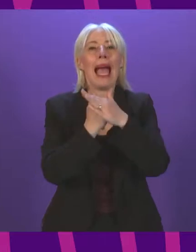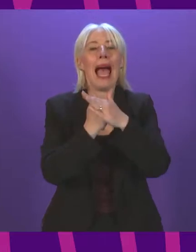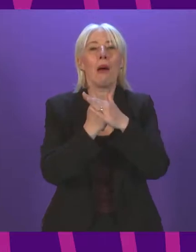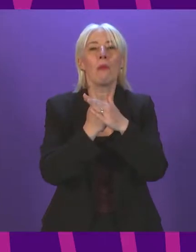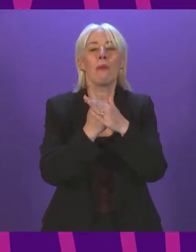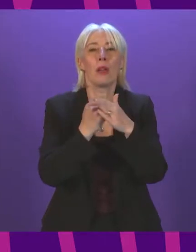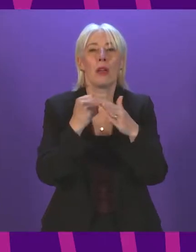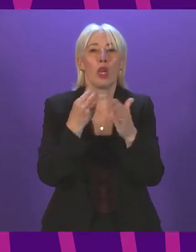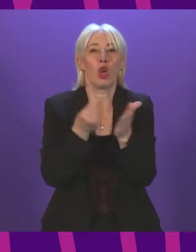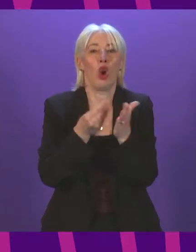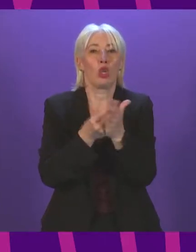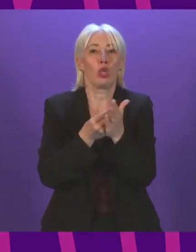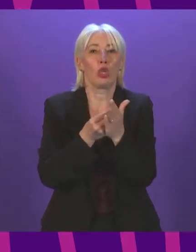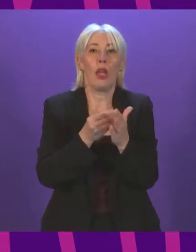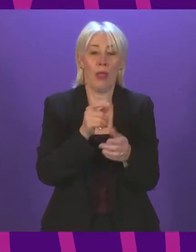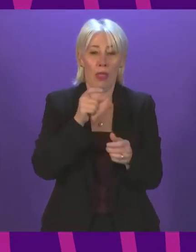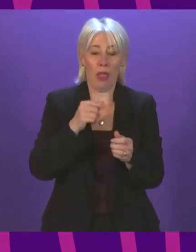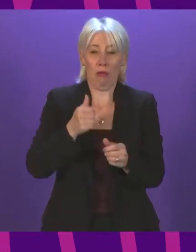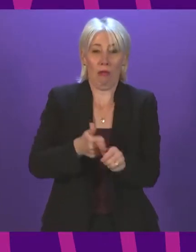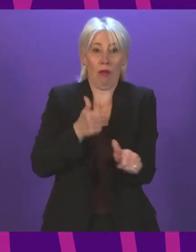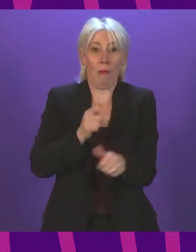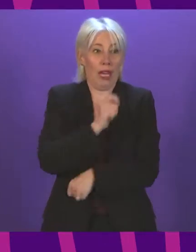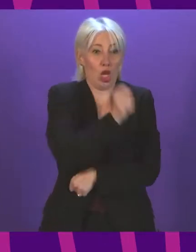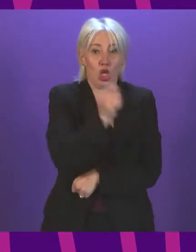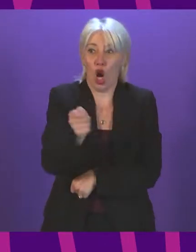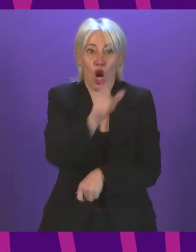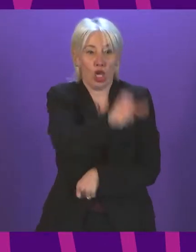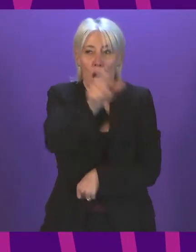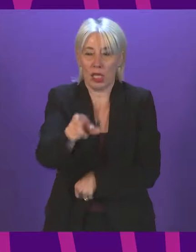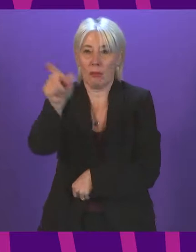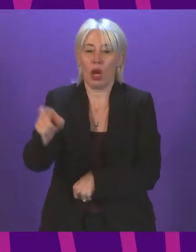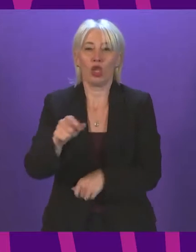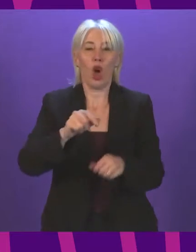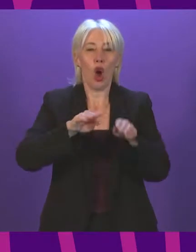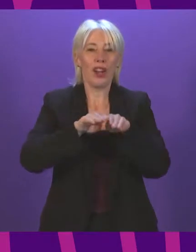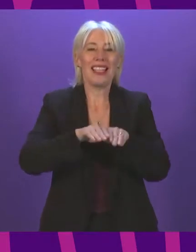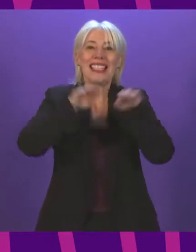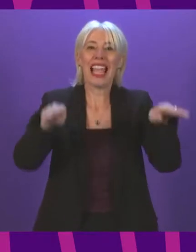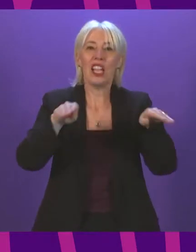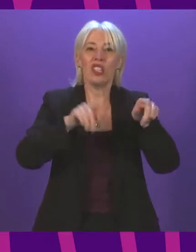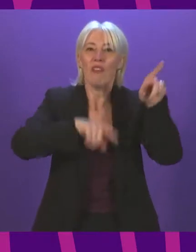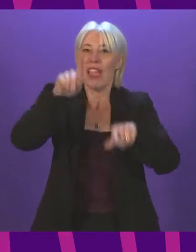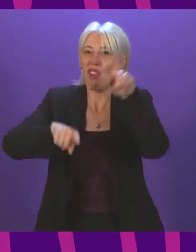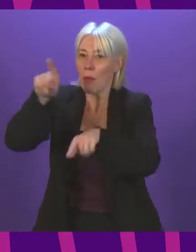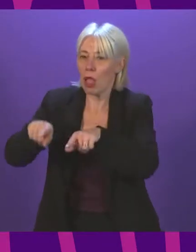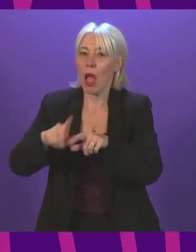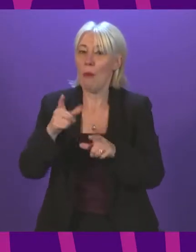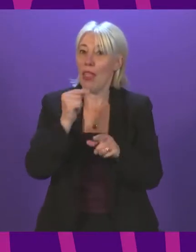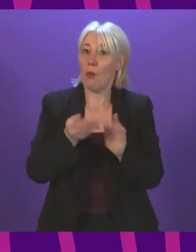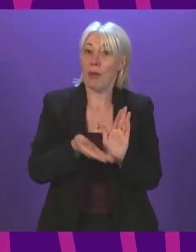maximum suppliers can charge customers on their standard variable tariffs. That has been set to rise by 12 per cent